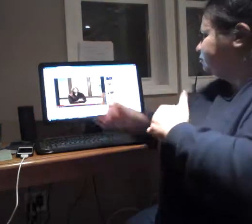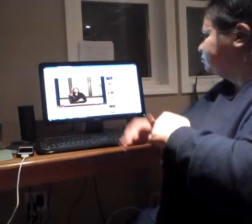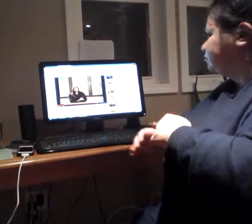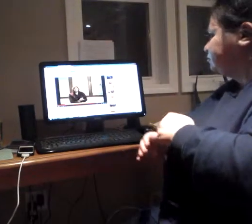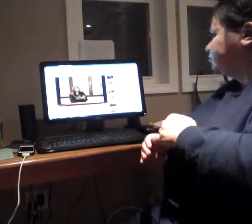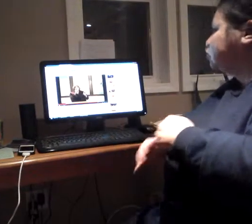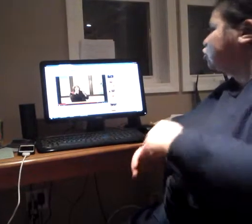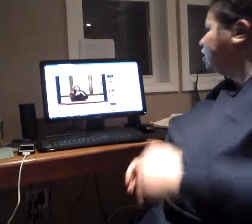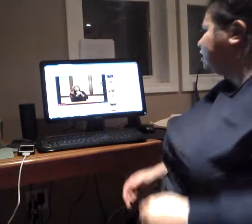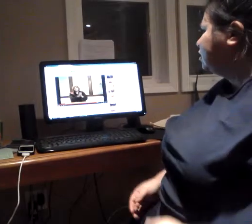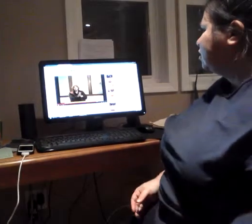good